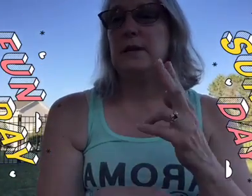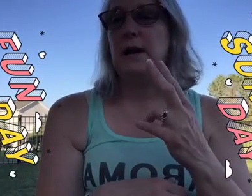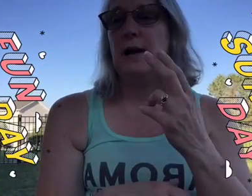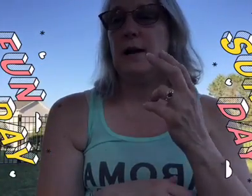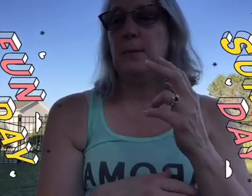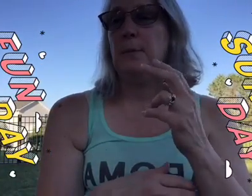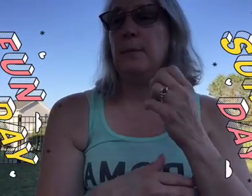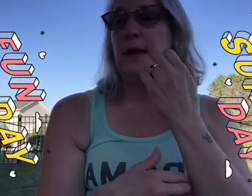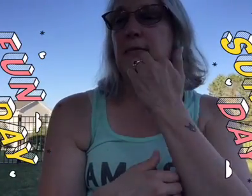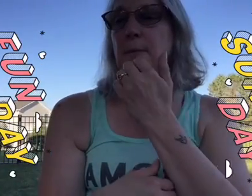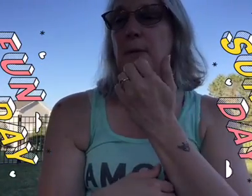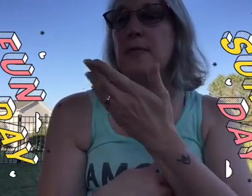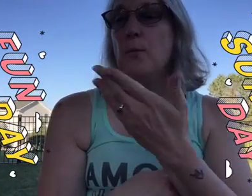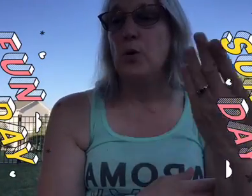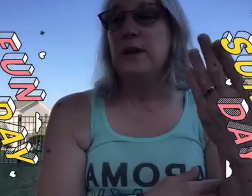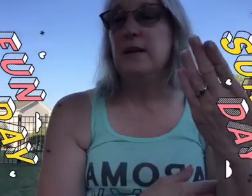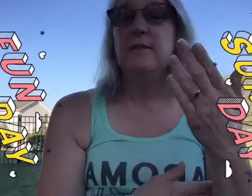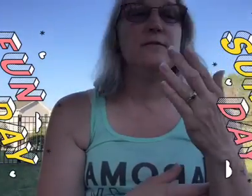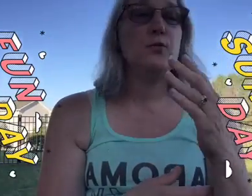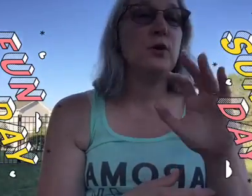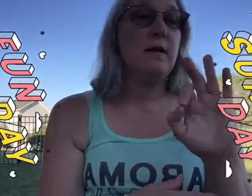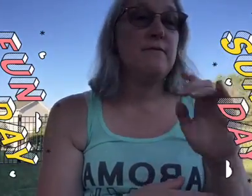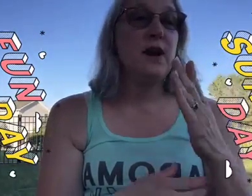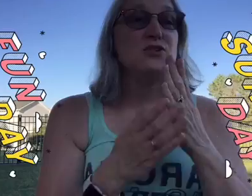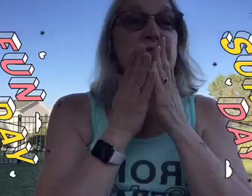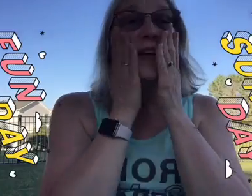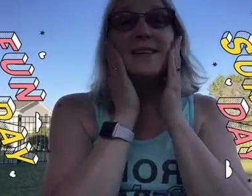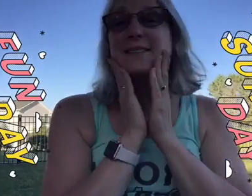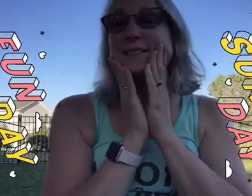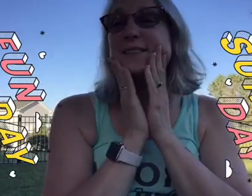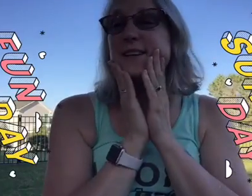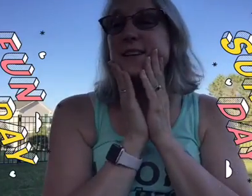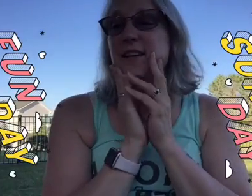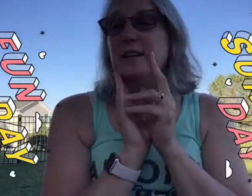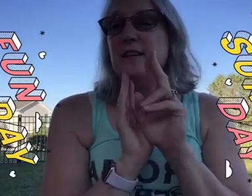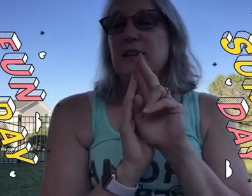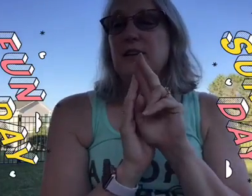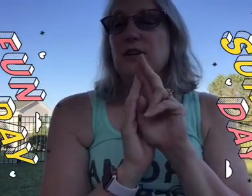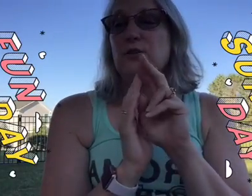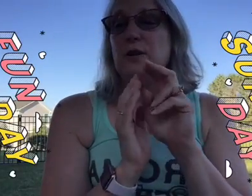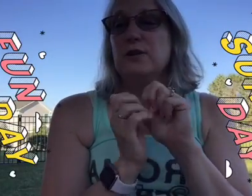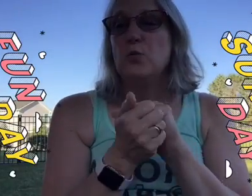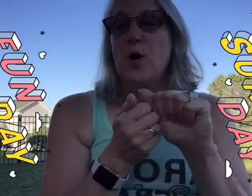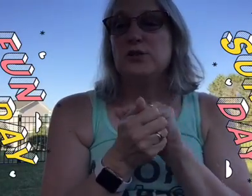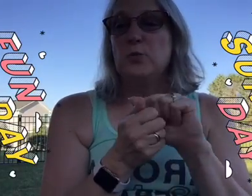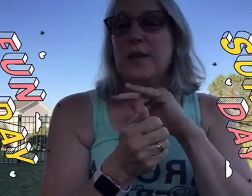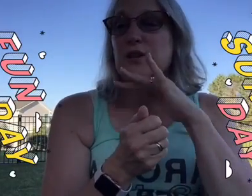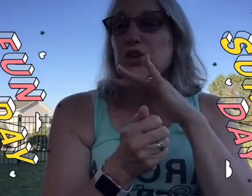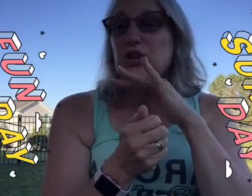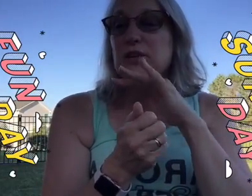it in the in the morning for a fresh face you get to wash away the dirt